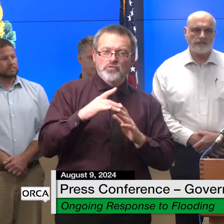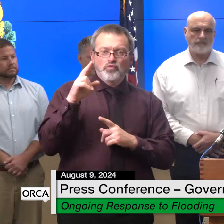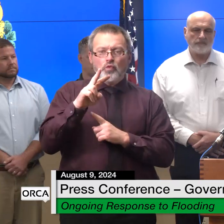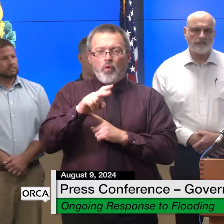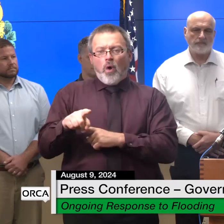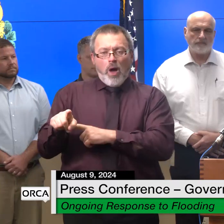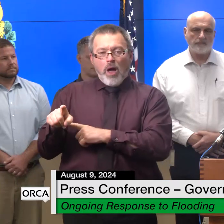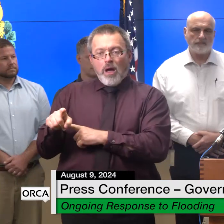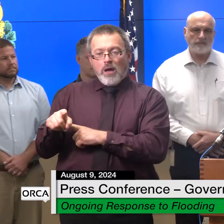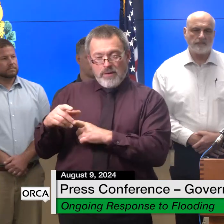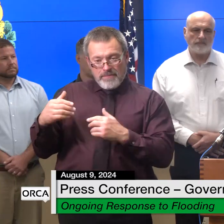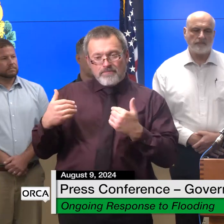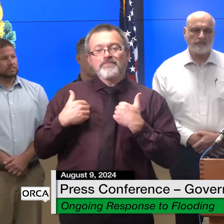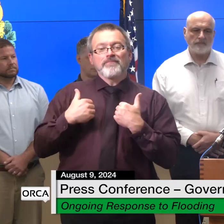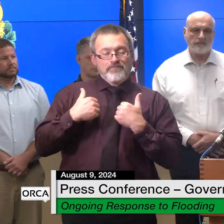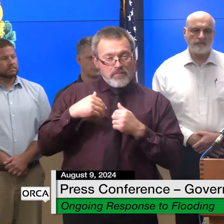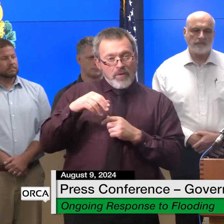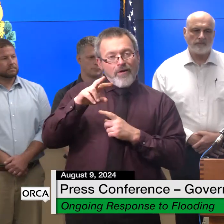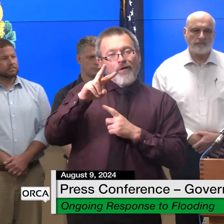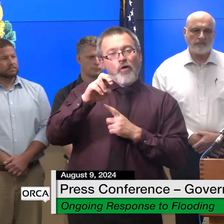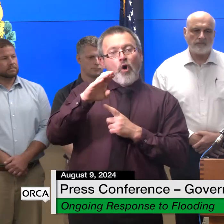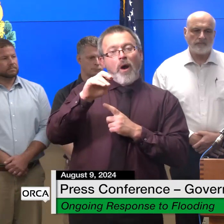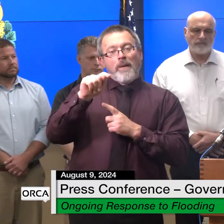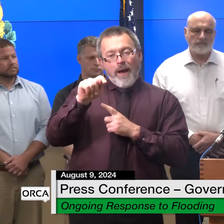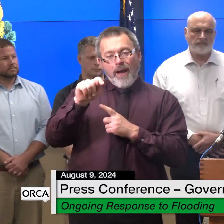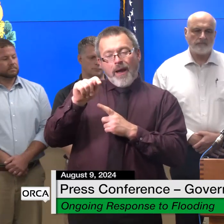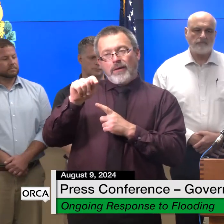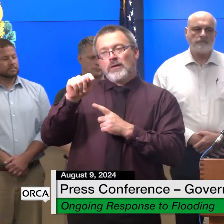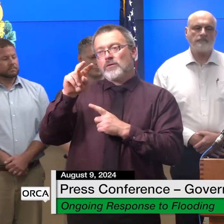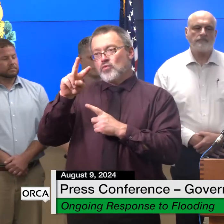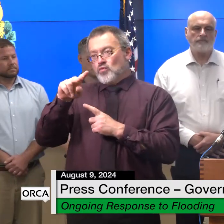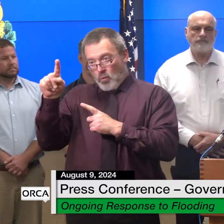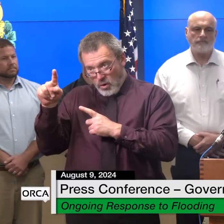.org or call 211